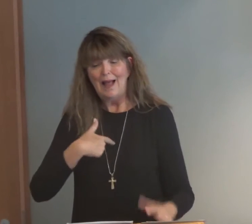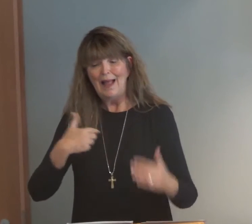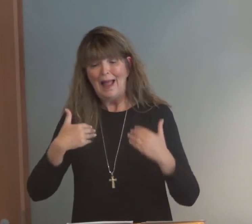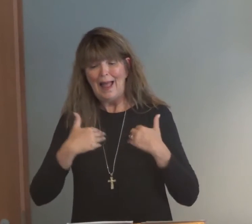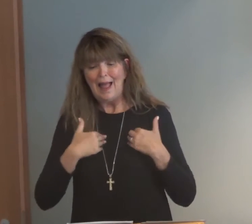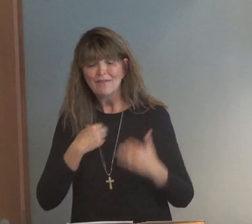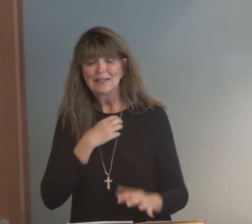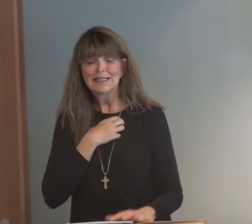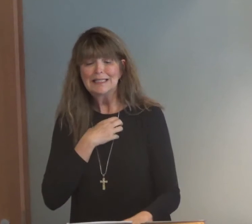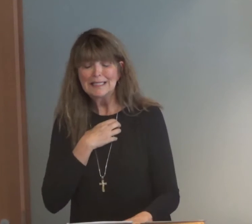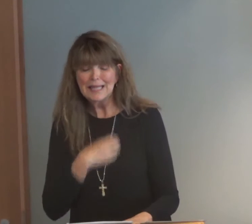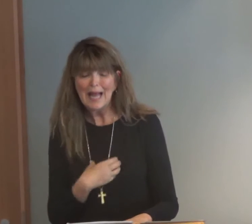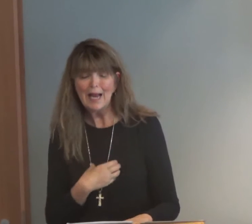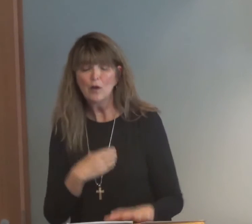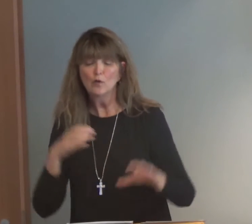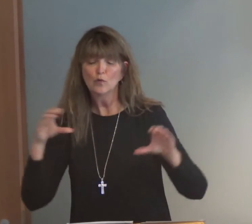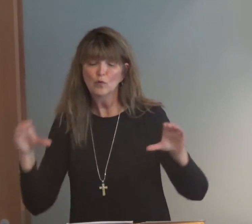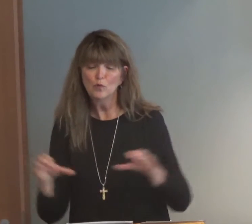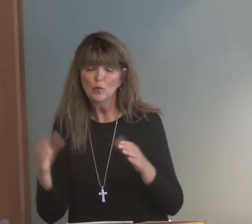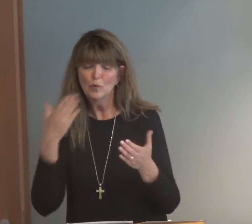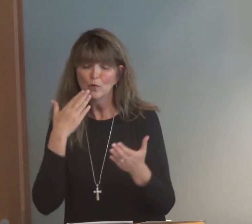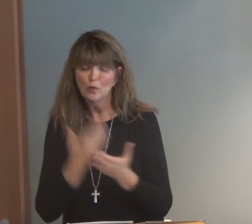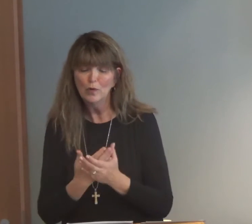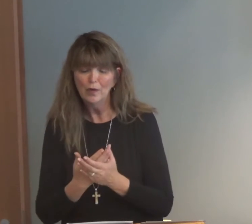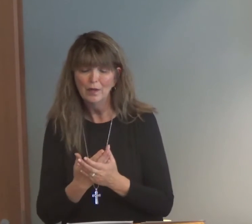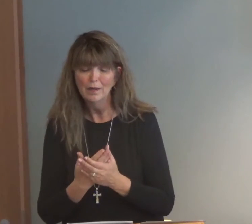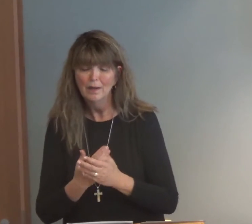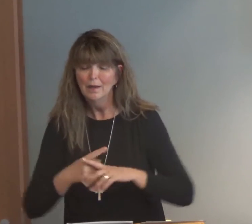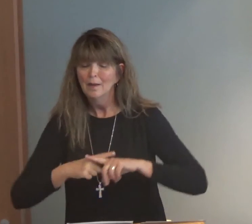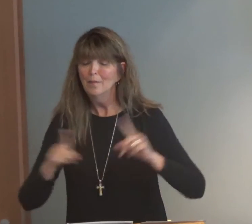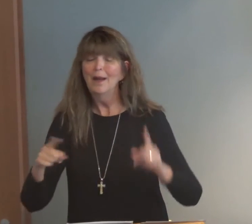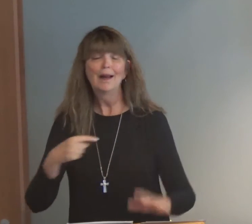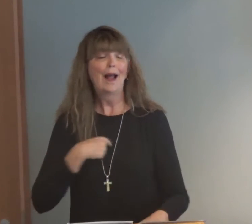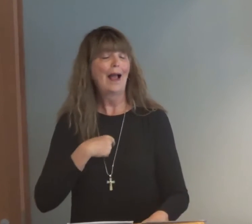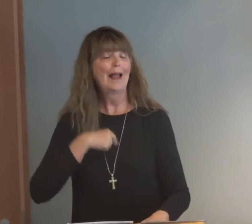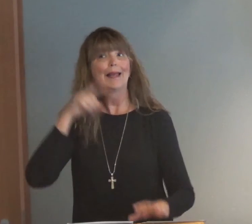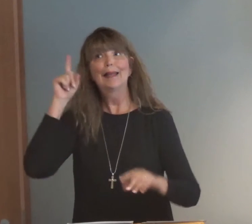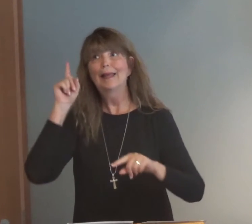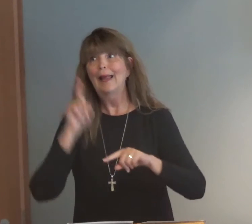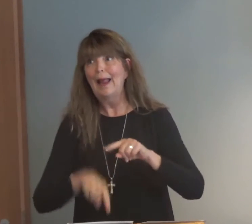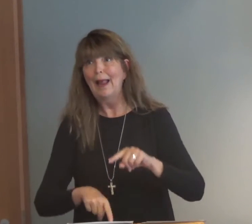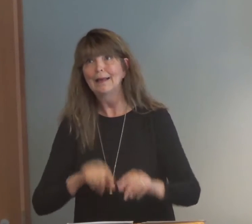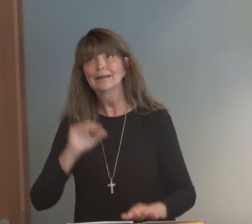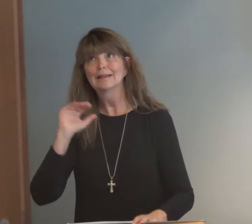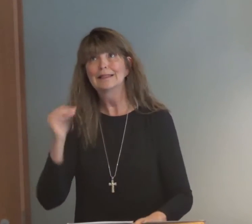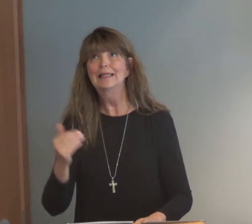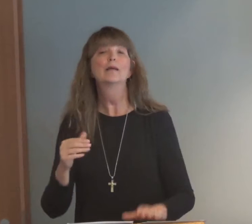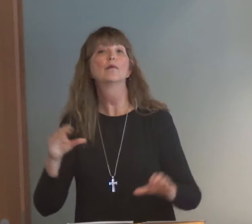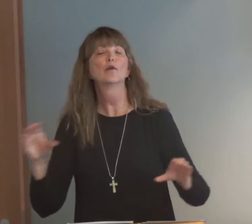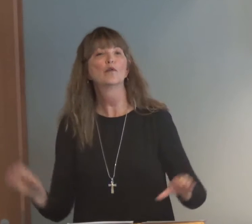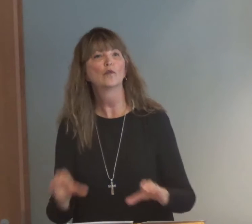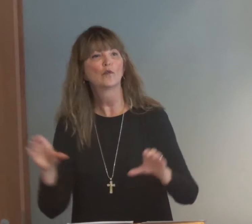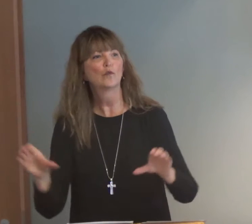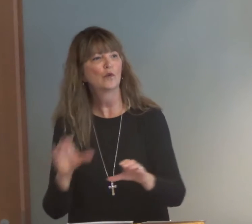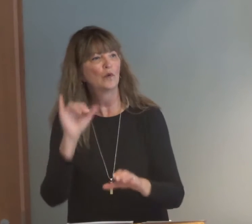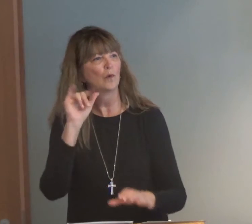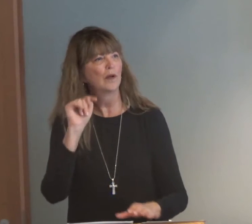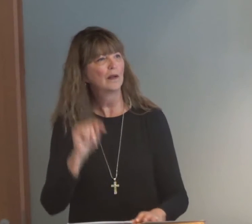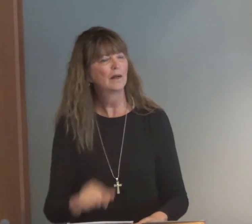For I have the desire to do what is good, but I cannot carry it